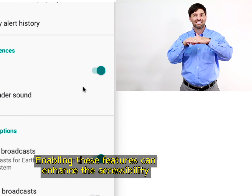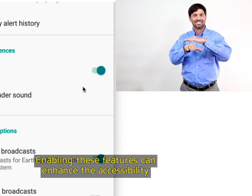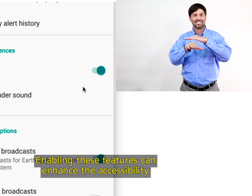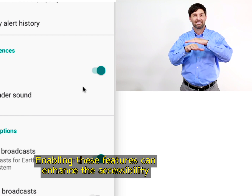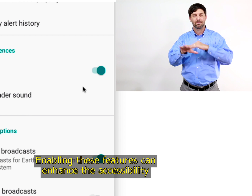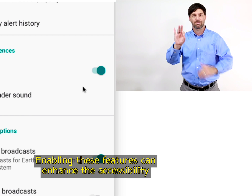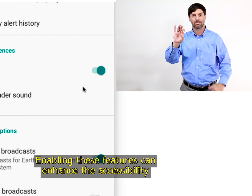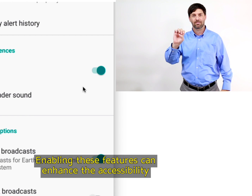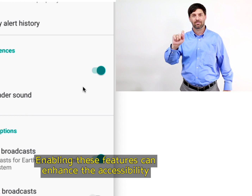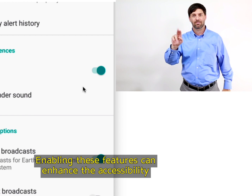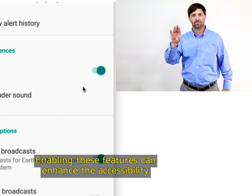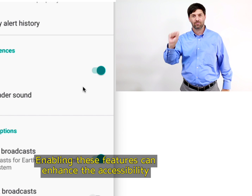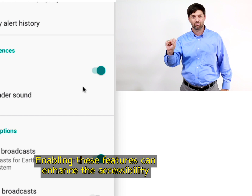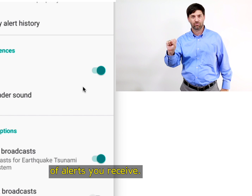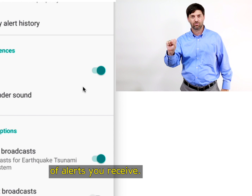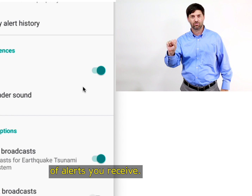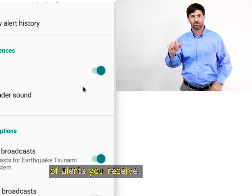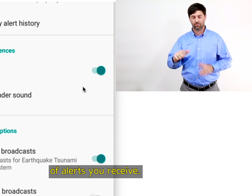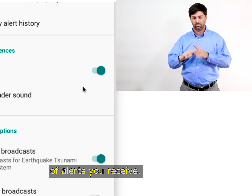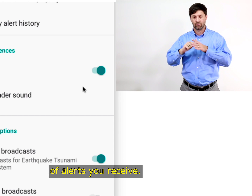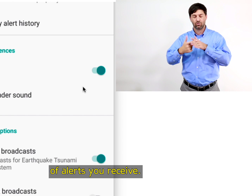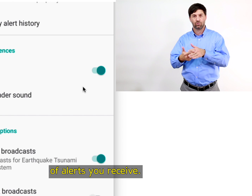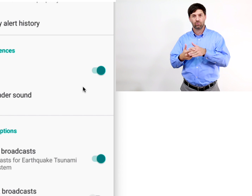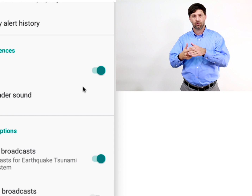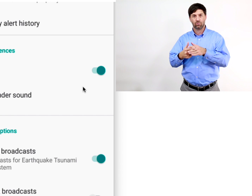features can enhance the accessibility alerts you receive.